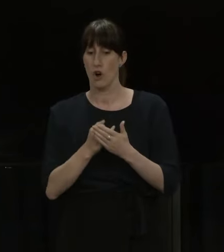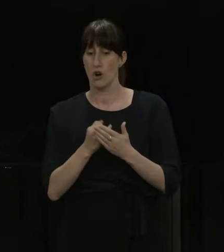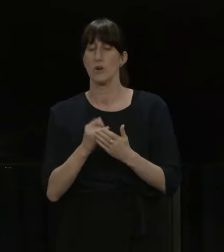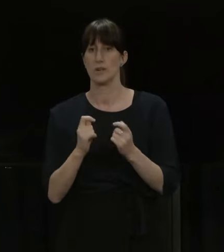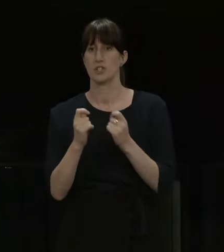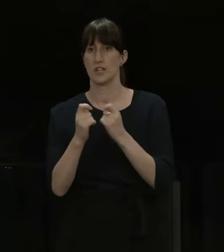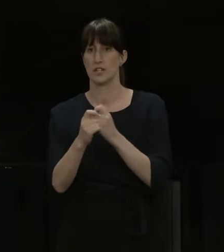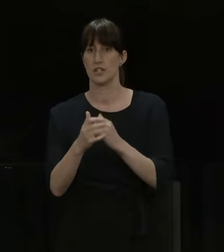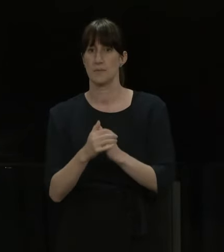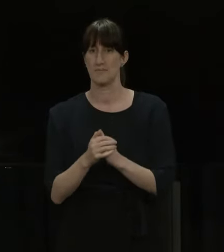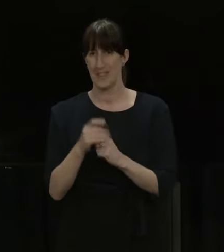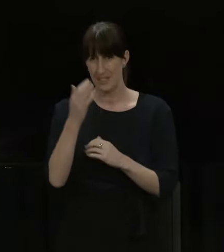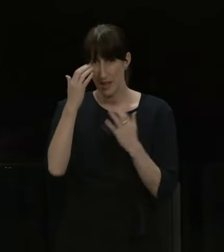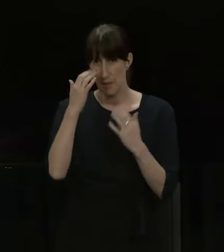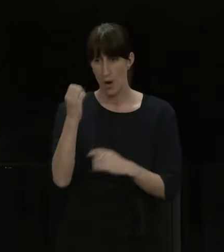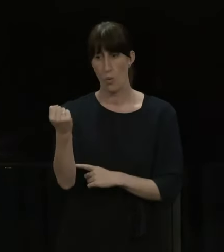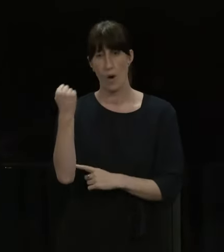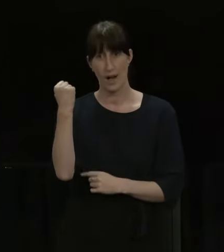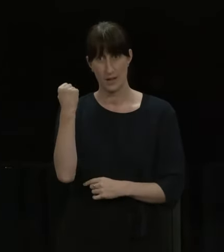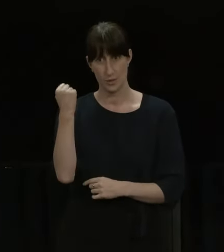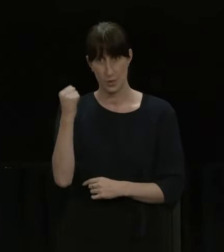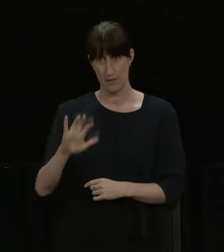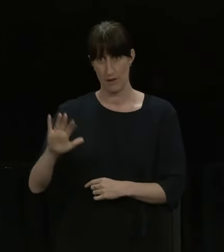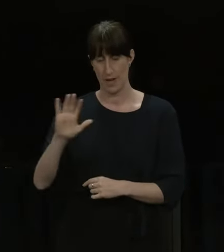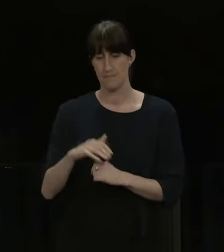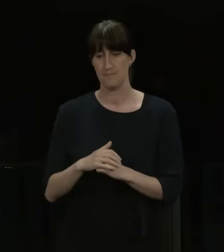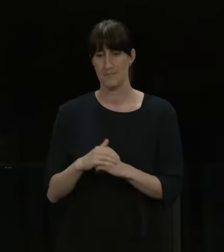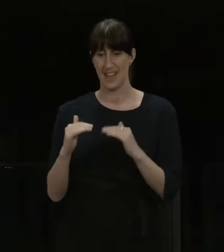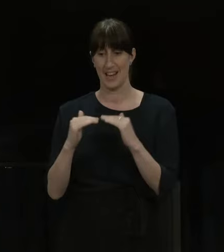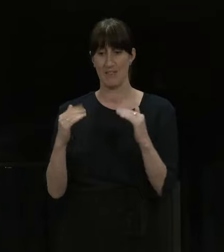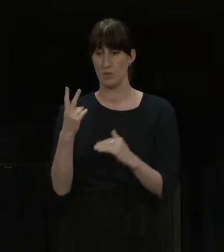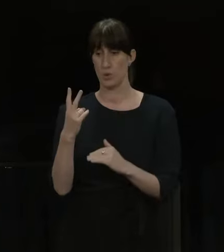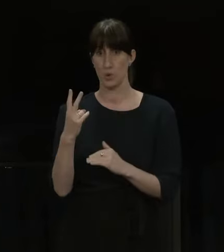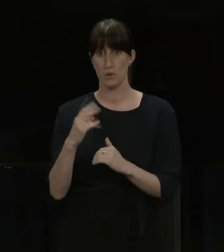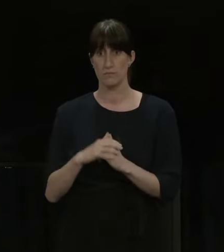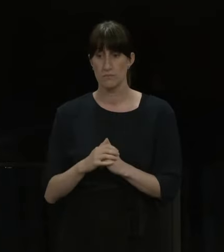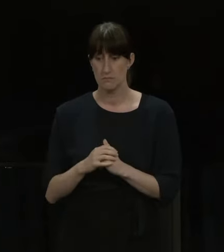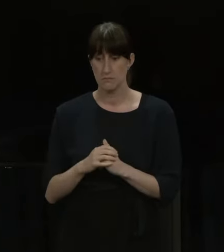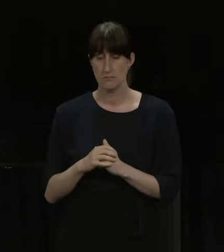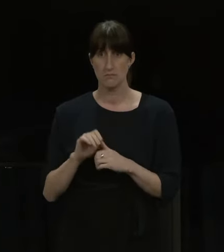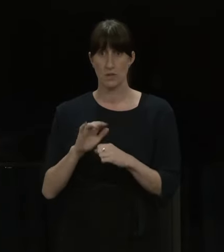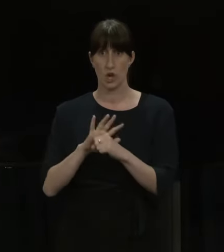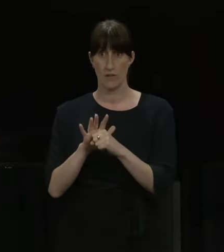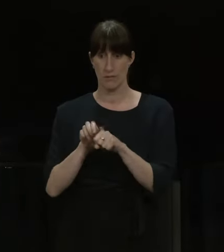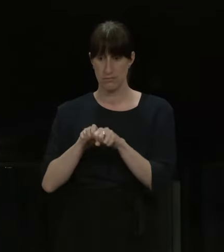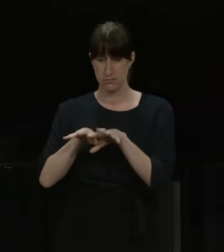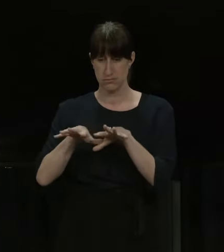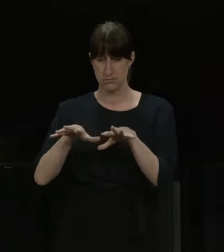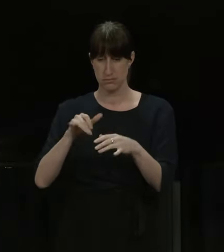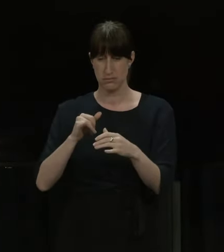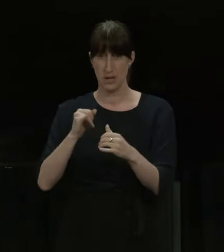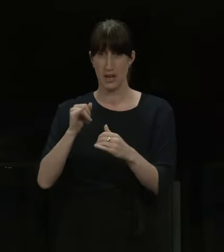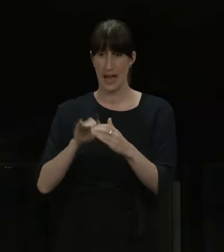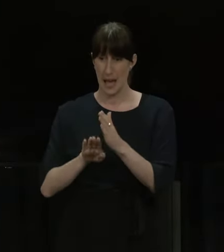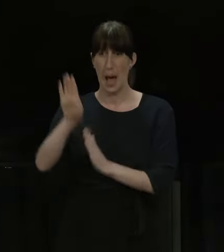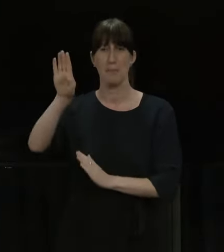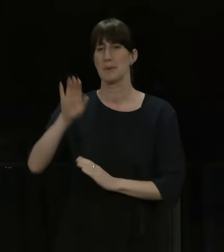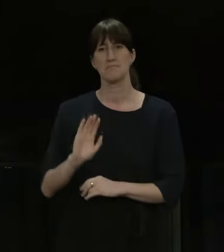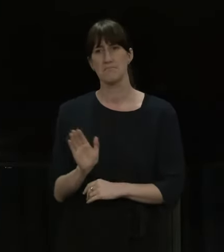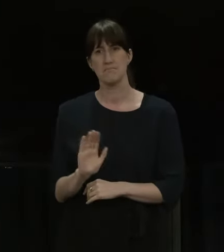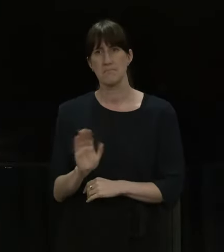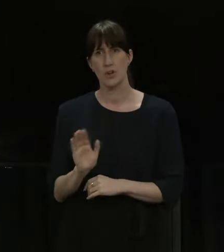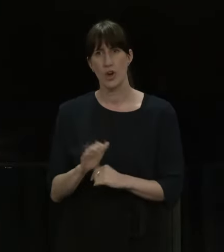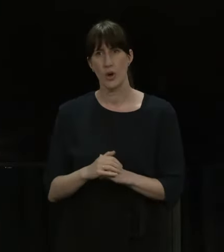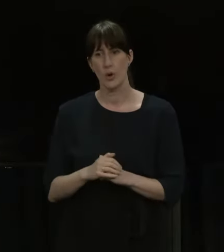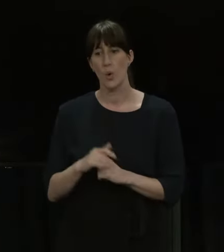it's now been an alert level two for a reasonable period, we haven't seen a big increase in cases here. This is, again, a reflection